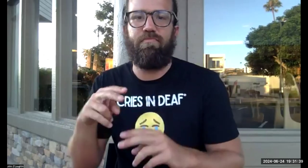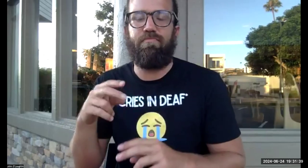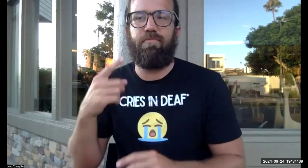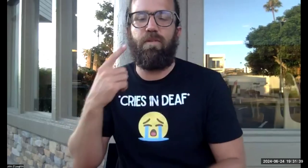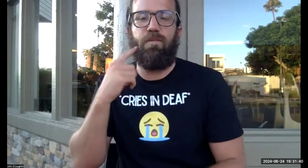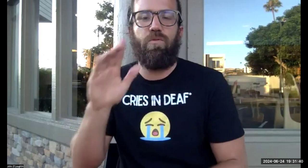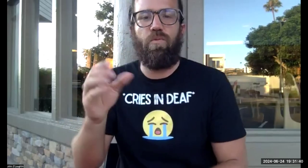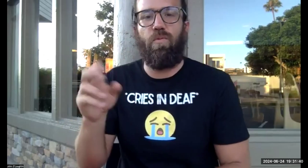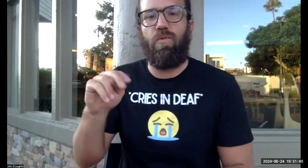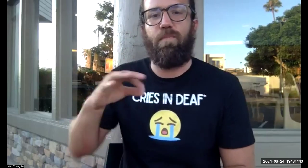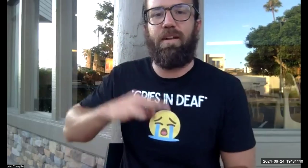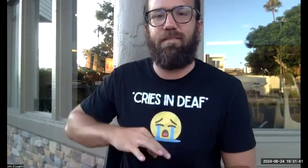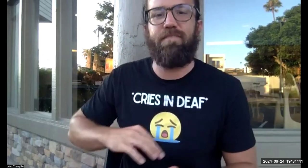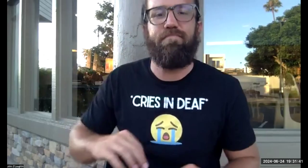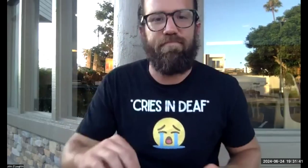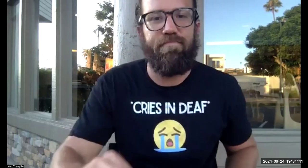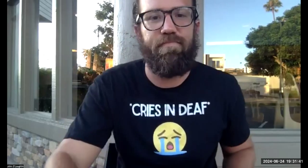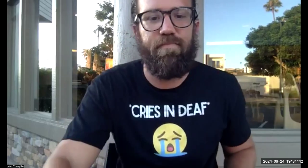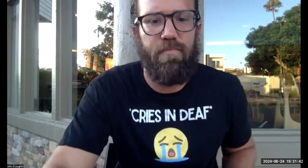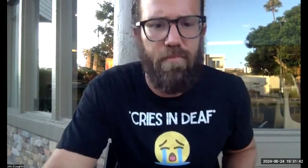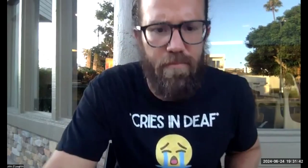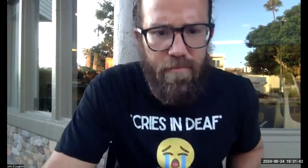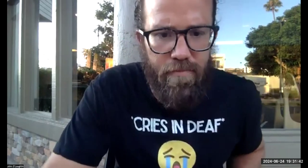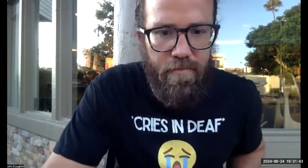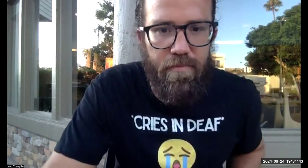you need a little refresher. Just for your own benefit.